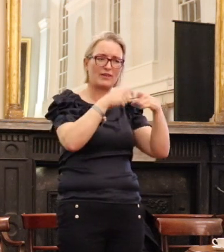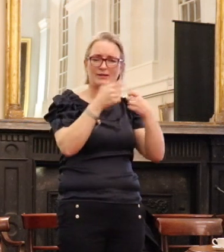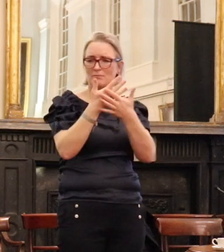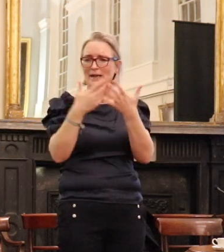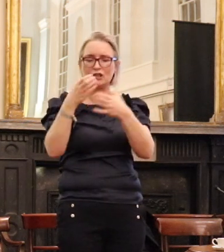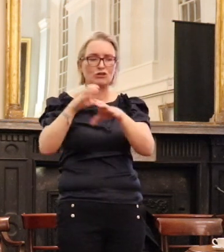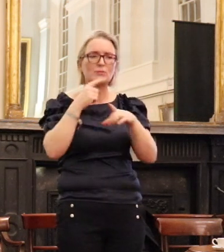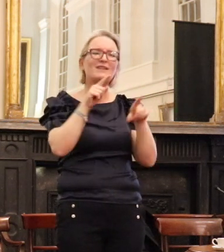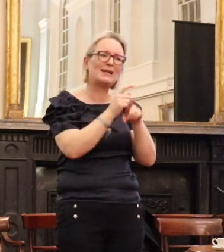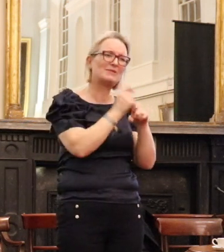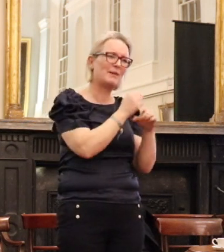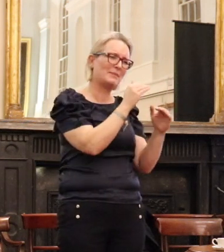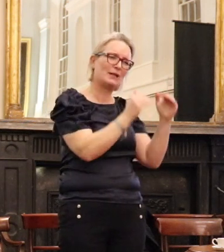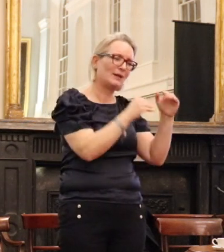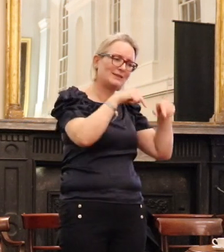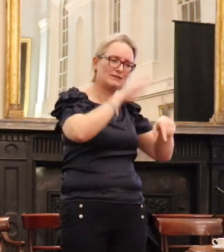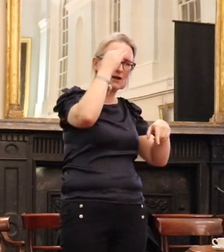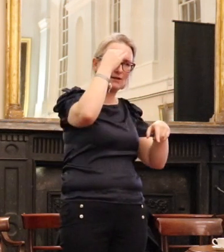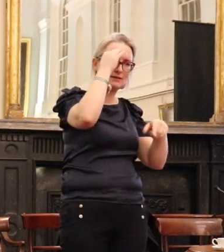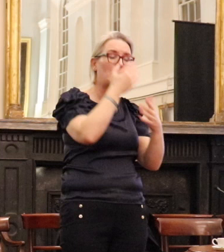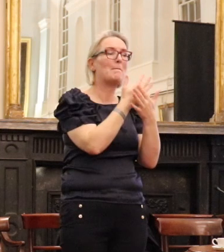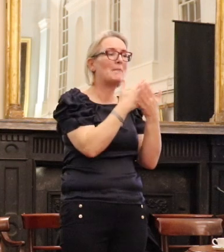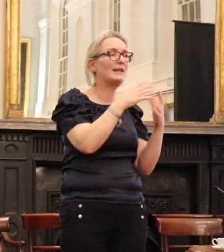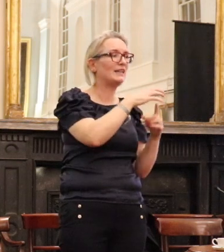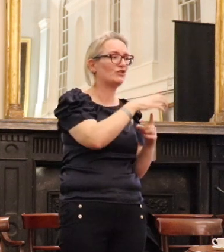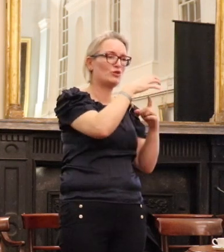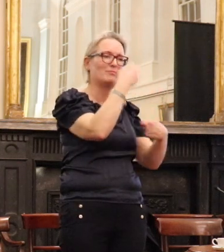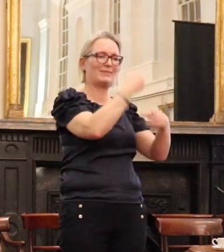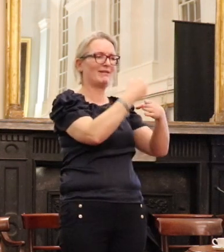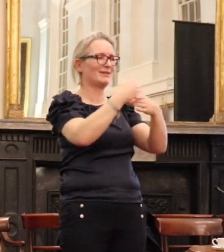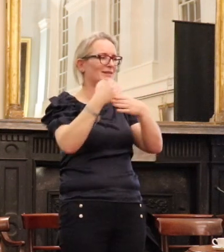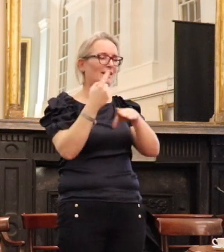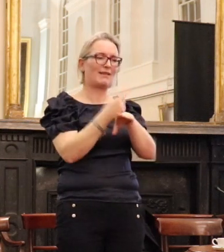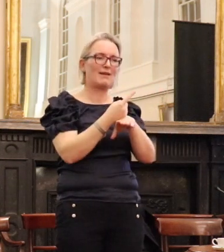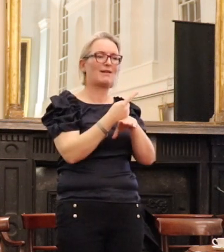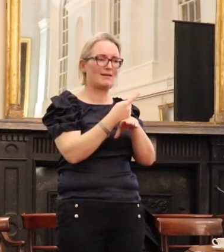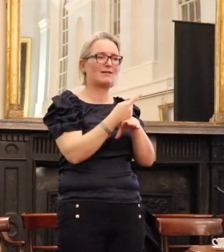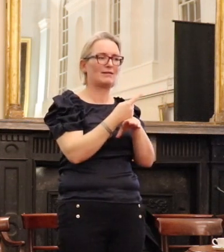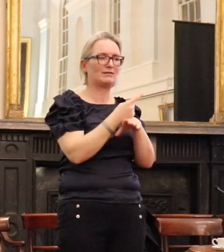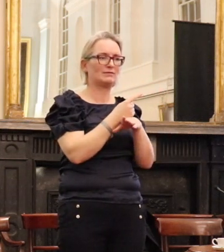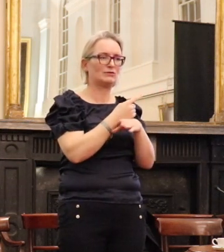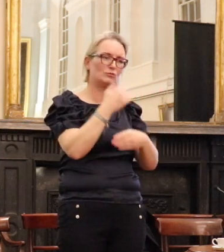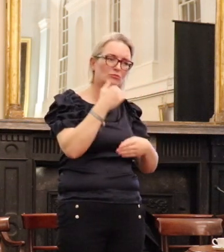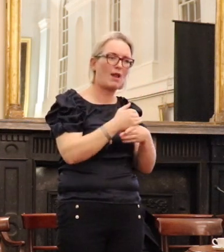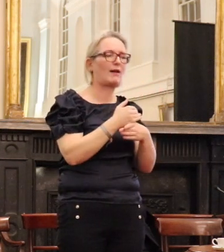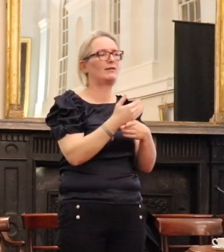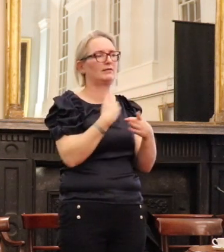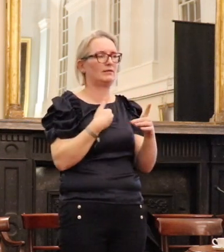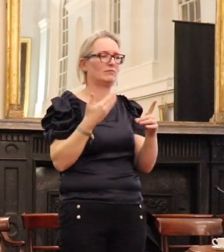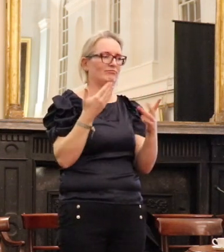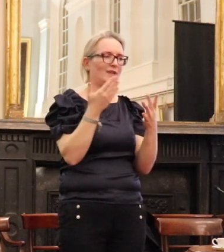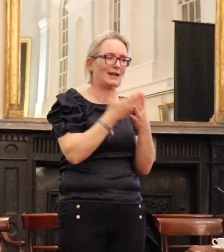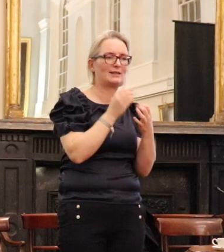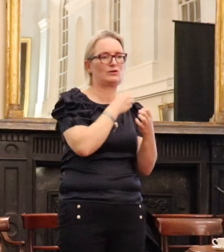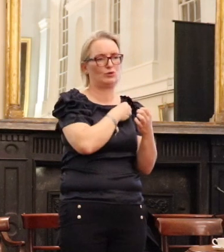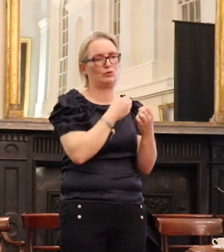equality in this country and there are many institutional and legal barriers to realising the true go of equality